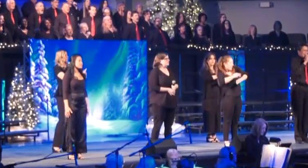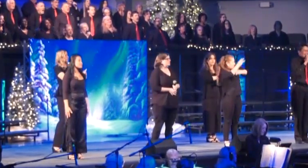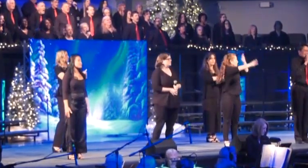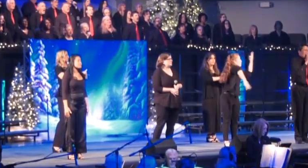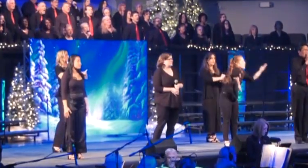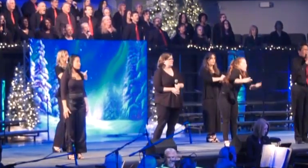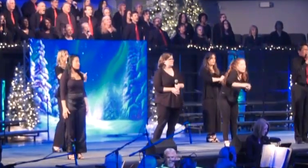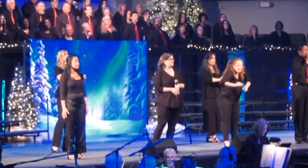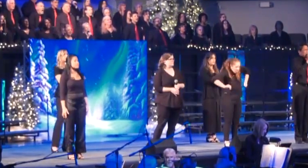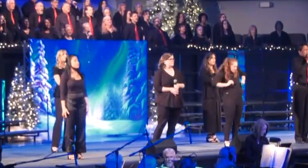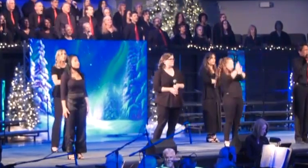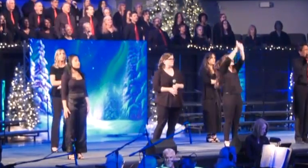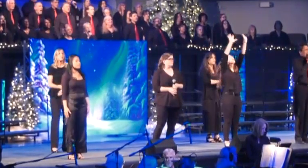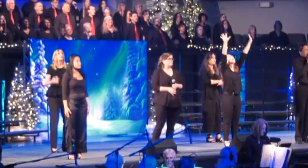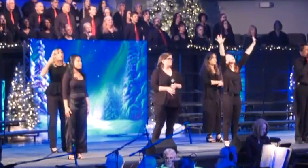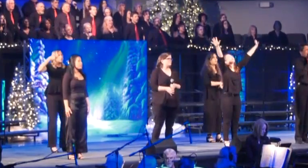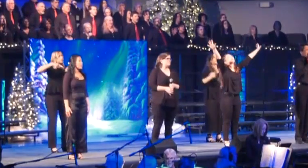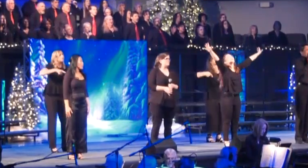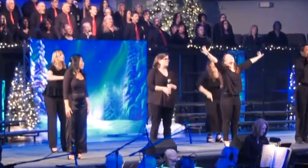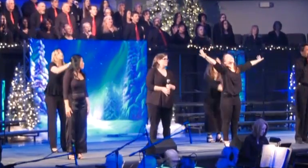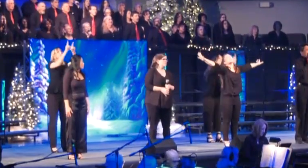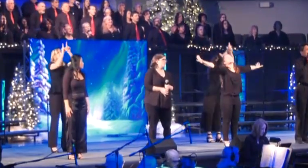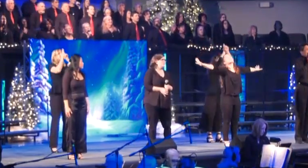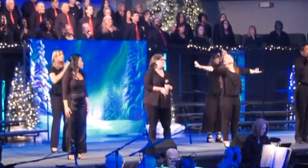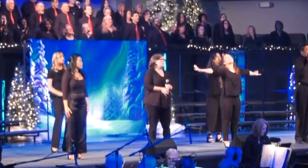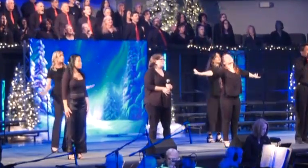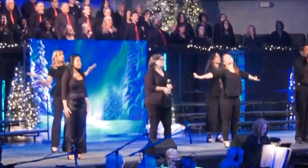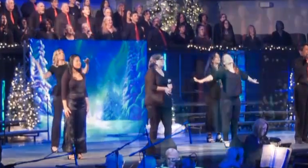And all His prize